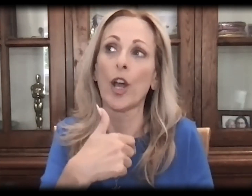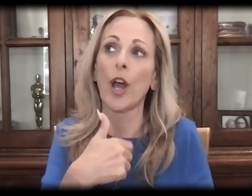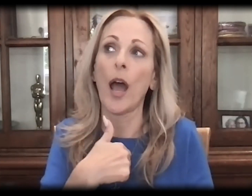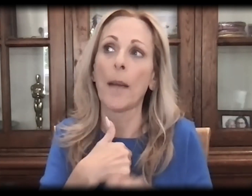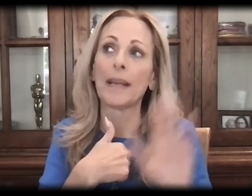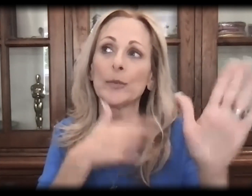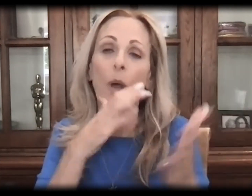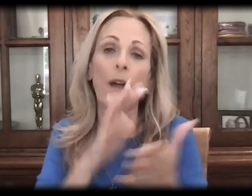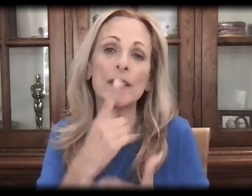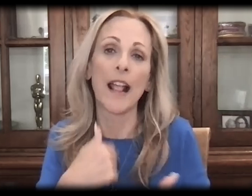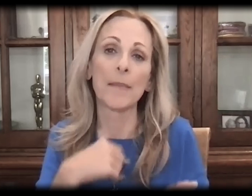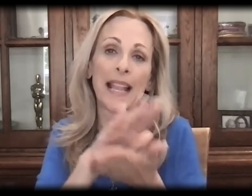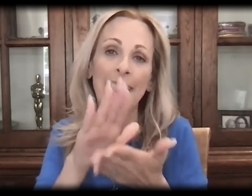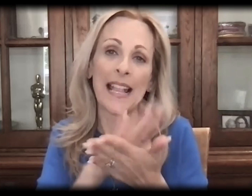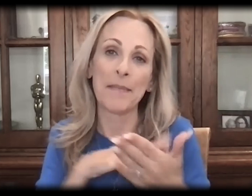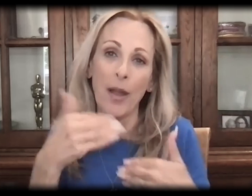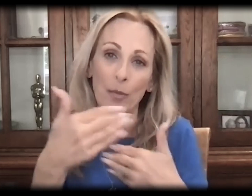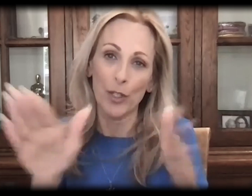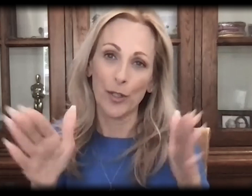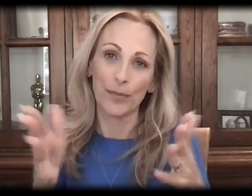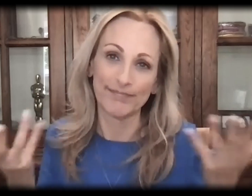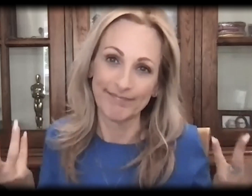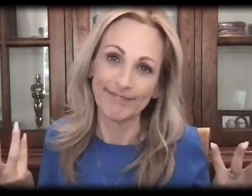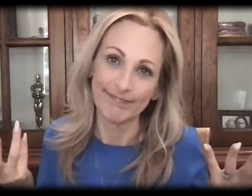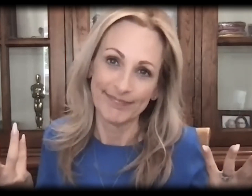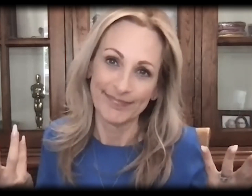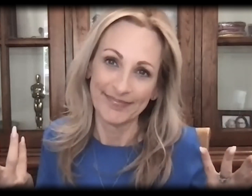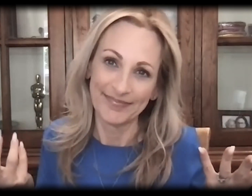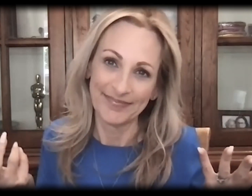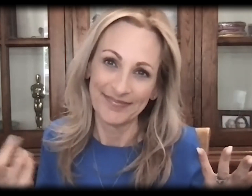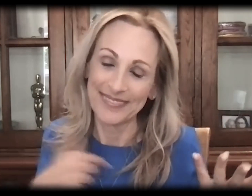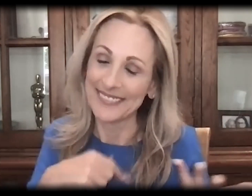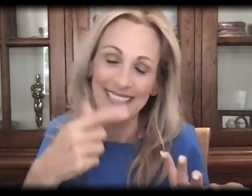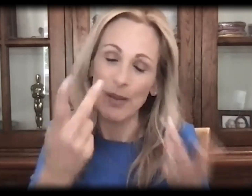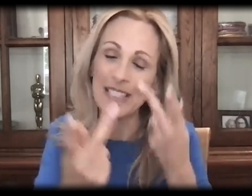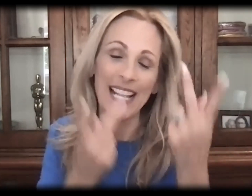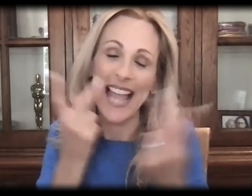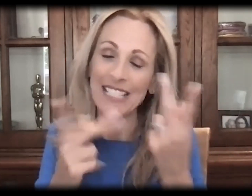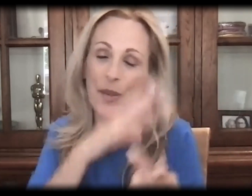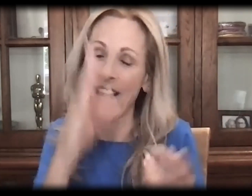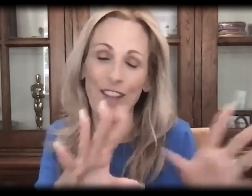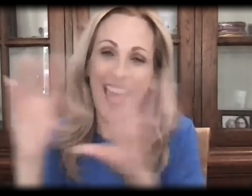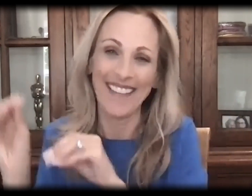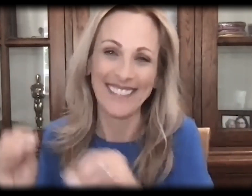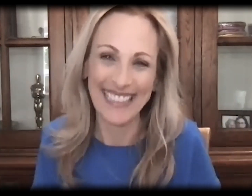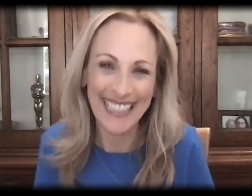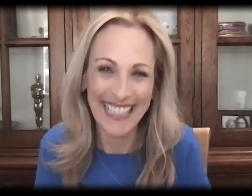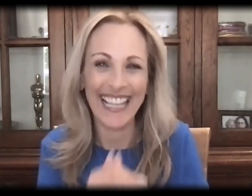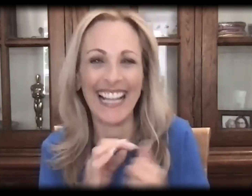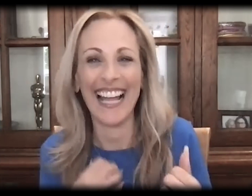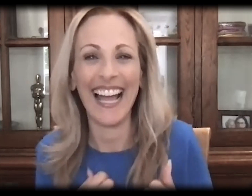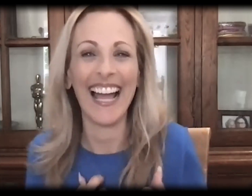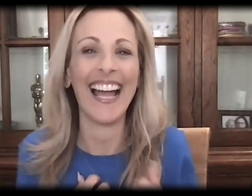And two years later, Stacey Winkler was telling me to clean my room because I was the person who never left. I was the guest who never left.